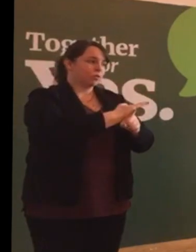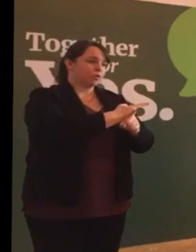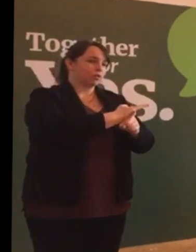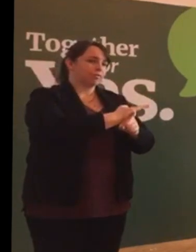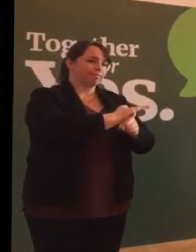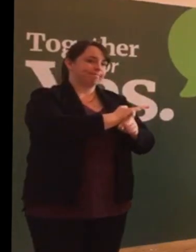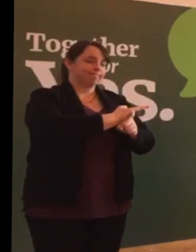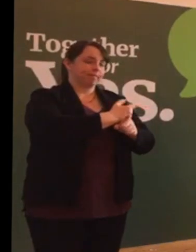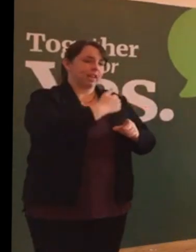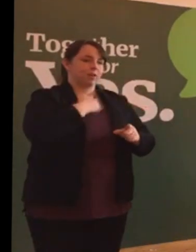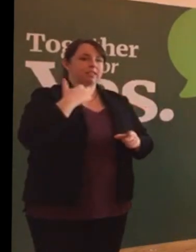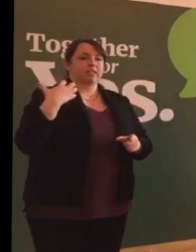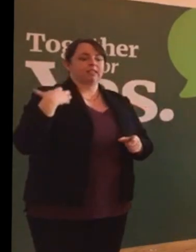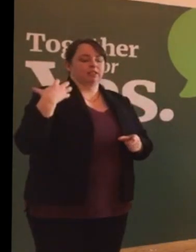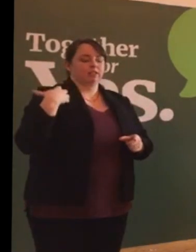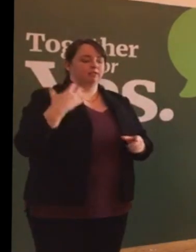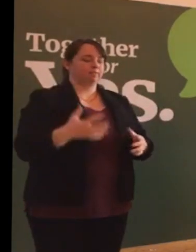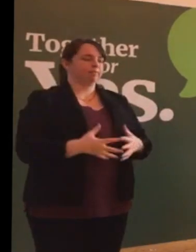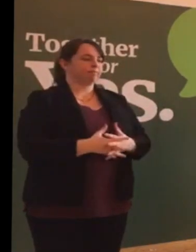our sisters.